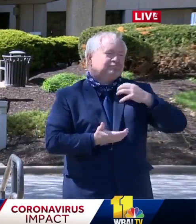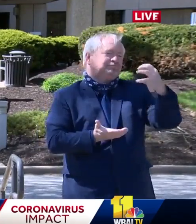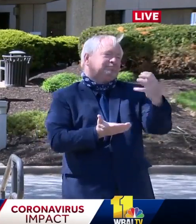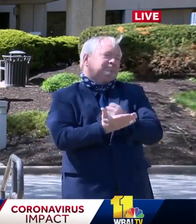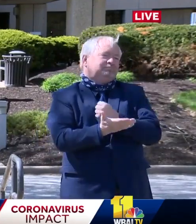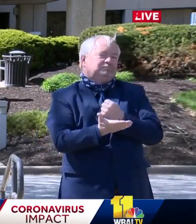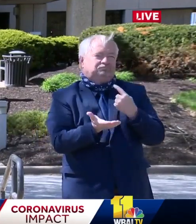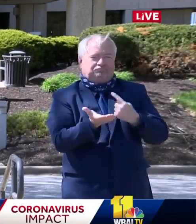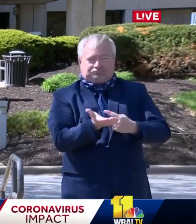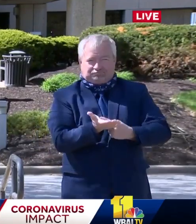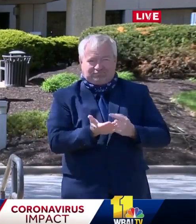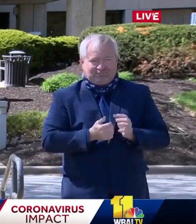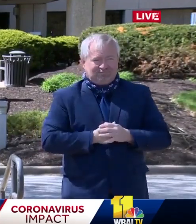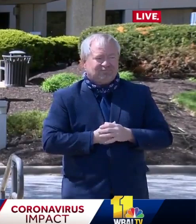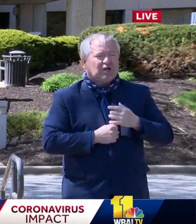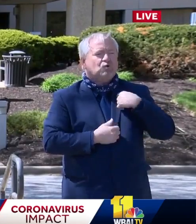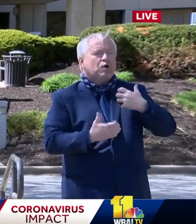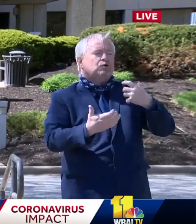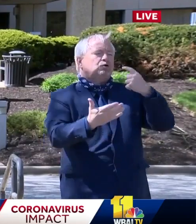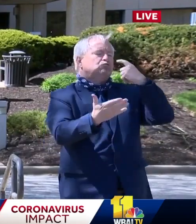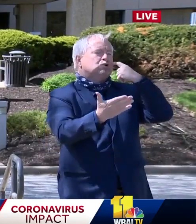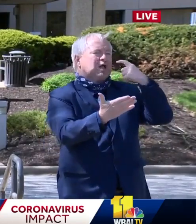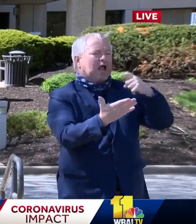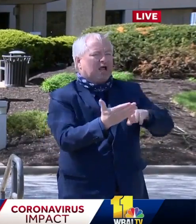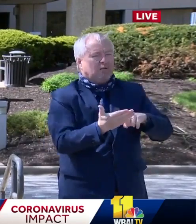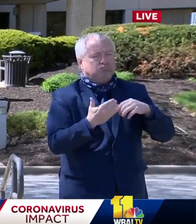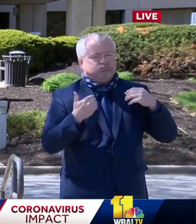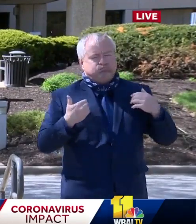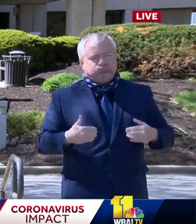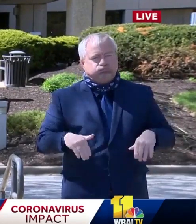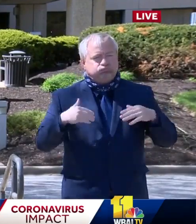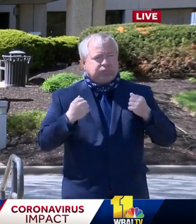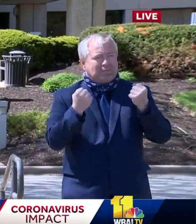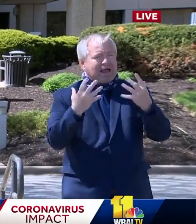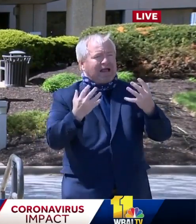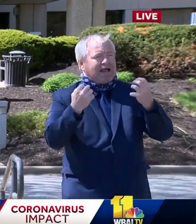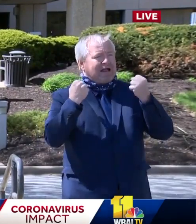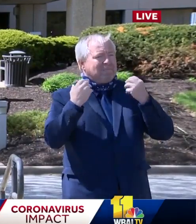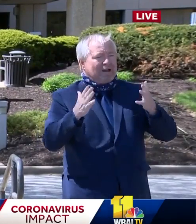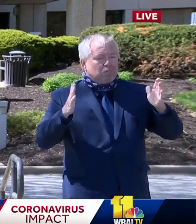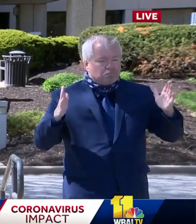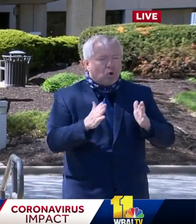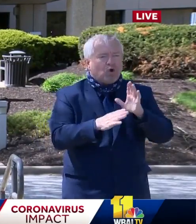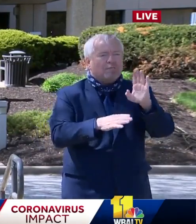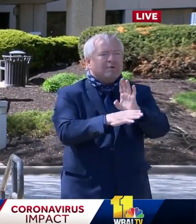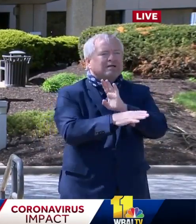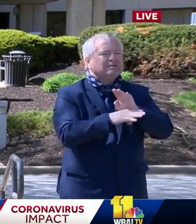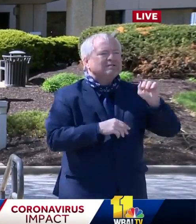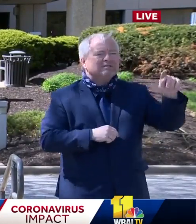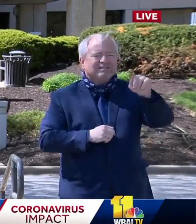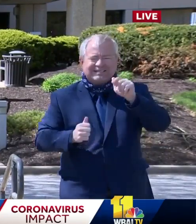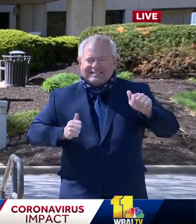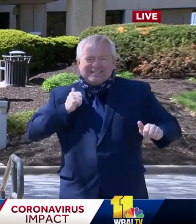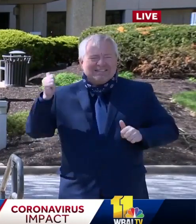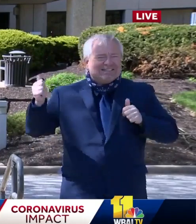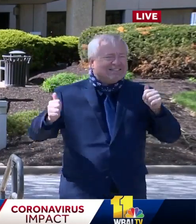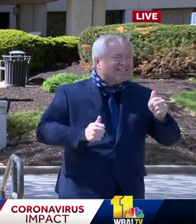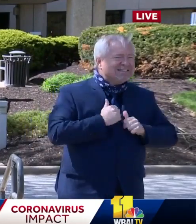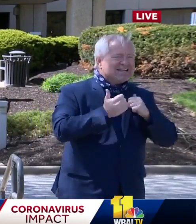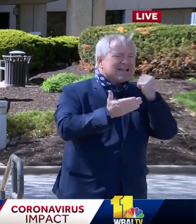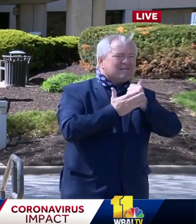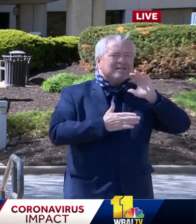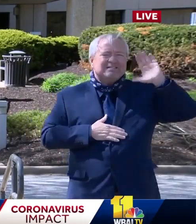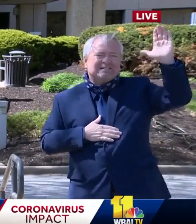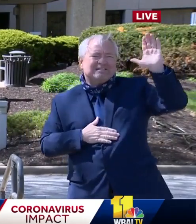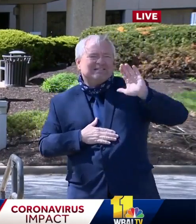to recognize the many countless small businesses that have stepped up during this crisis to